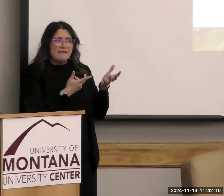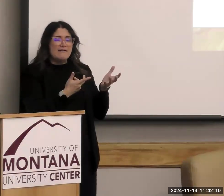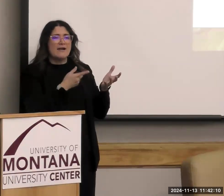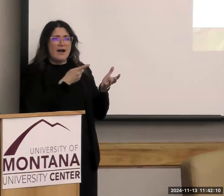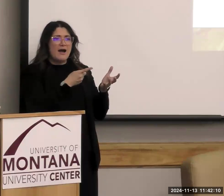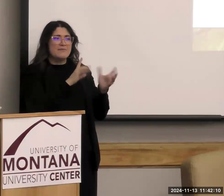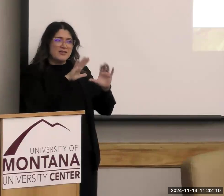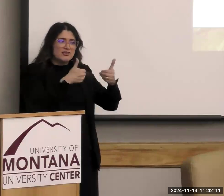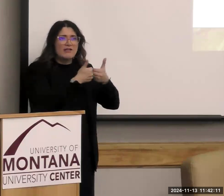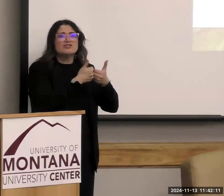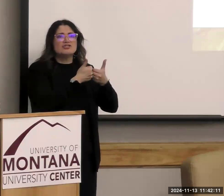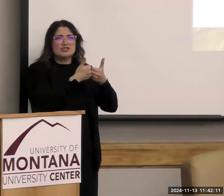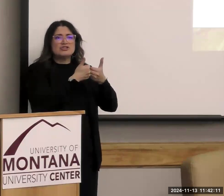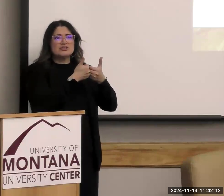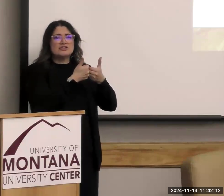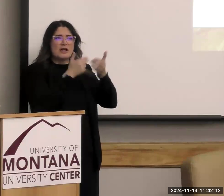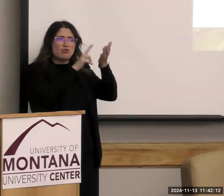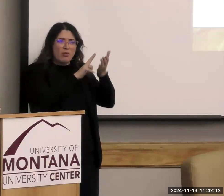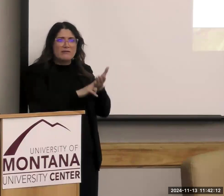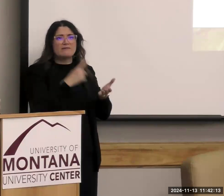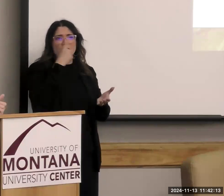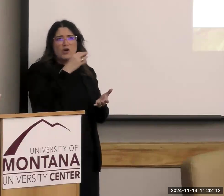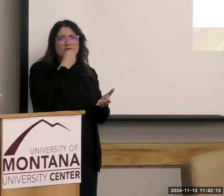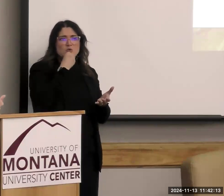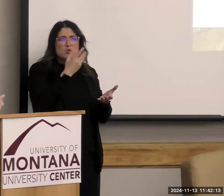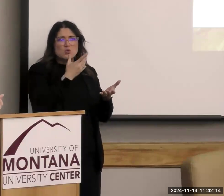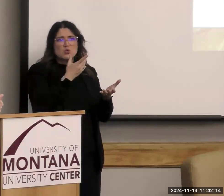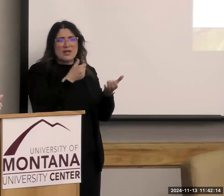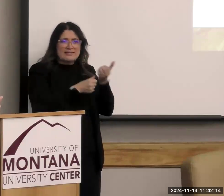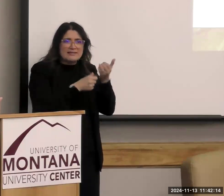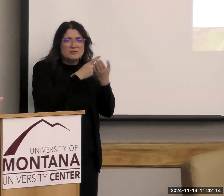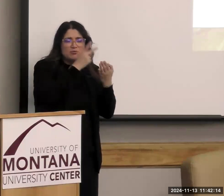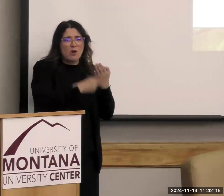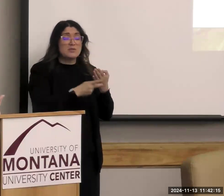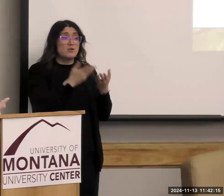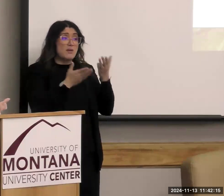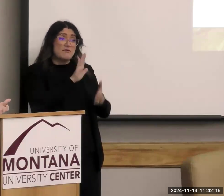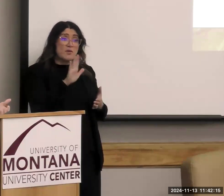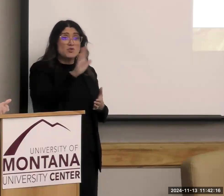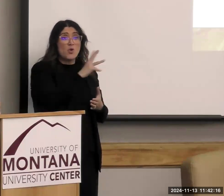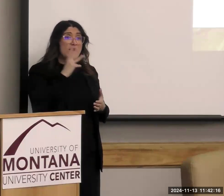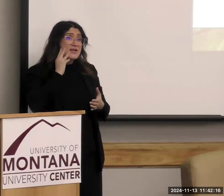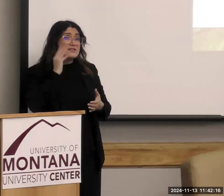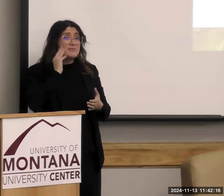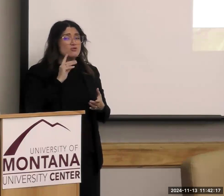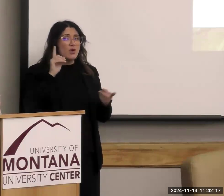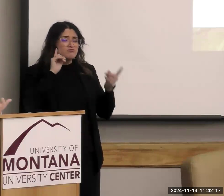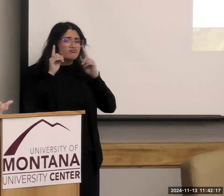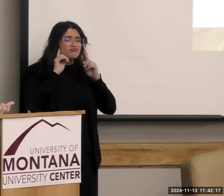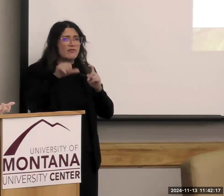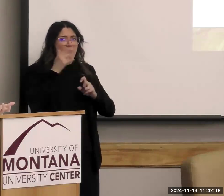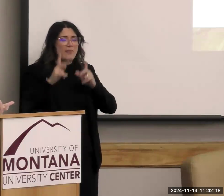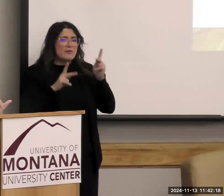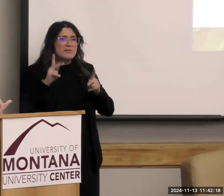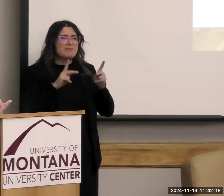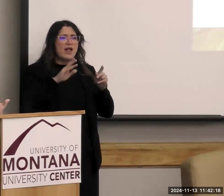food assistance program. So speaking from your experiences, describe what you hear from others and what kind of solutions